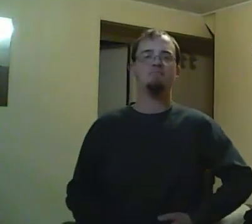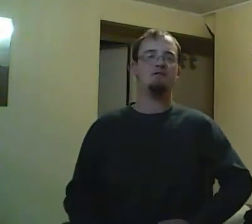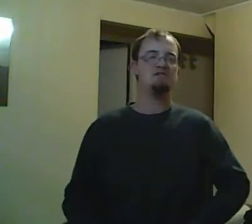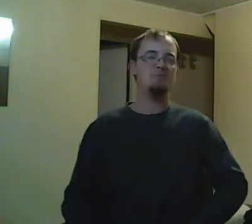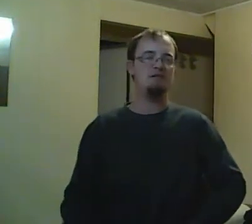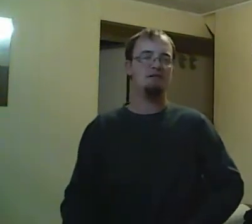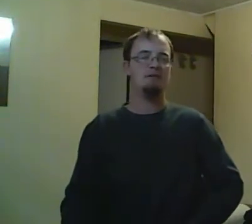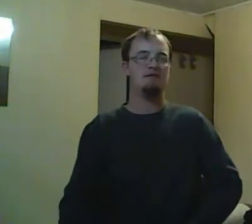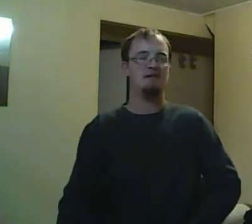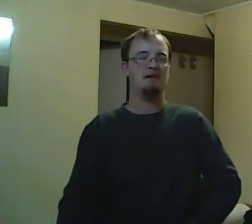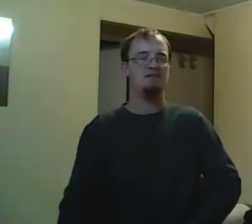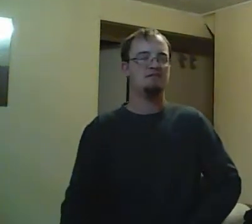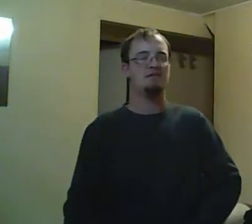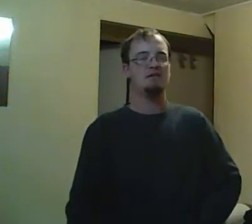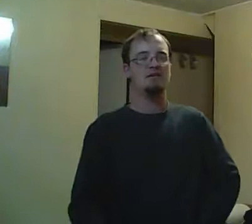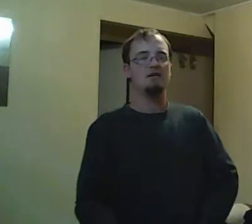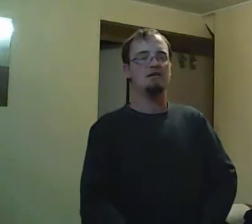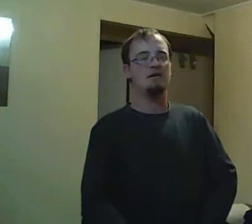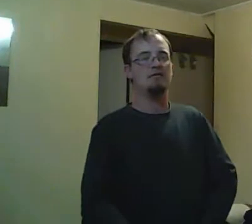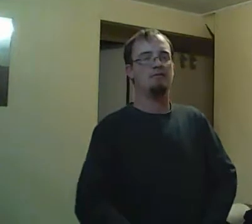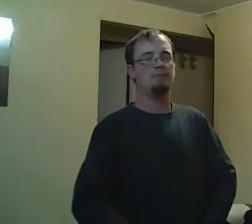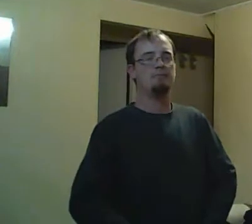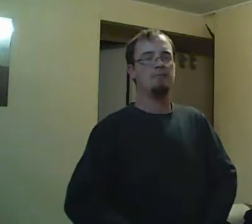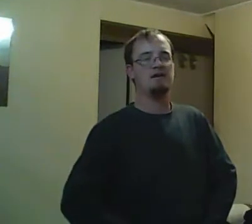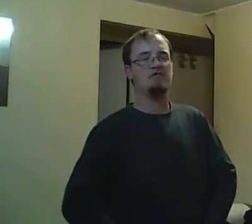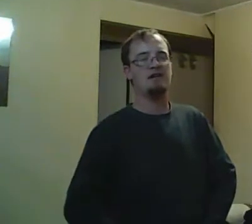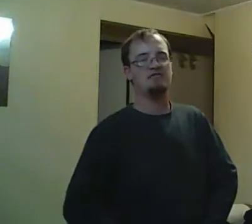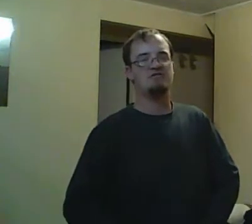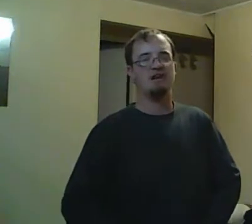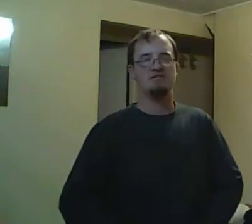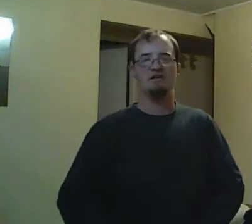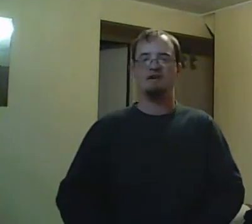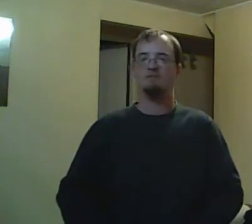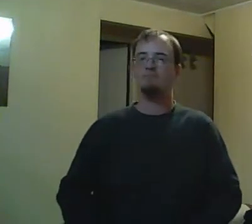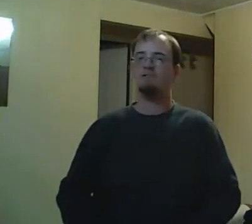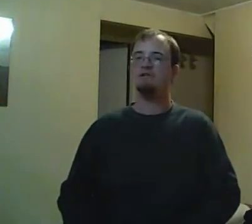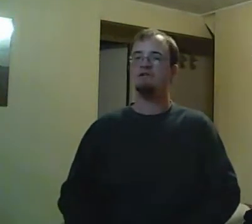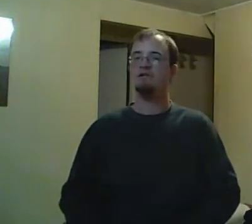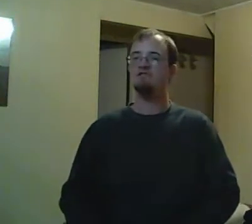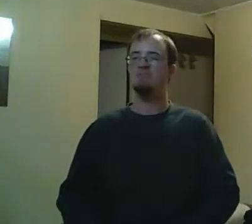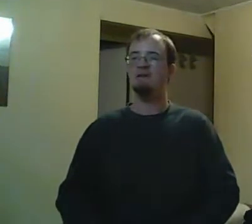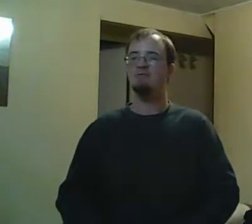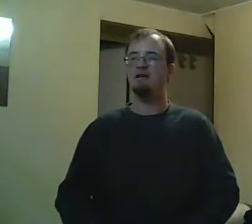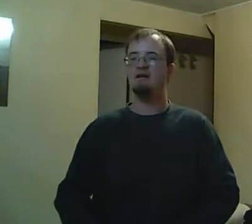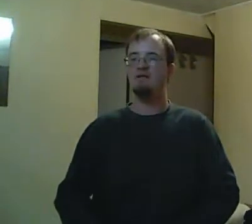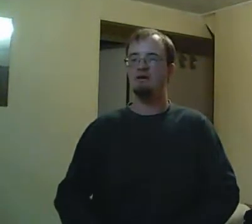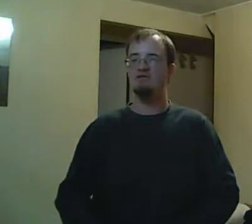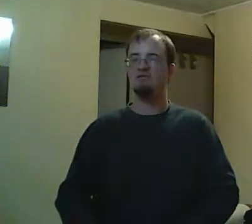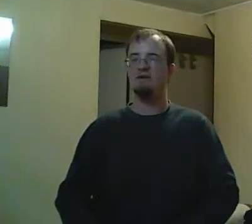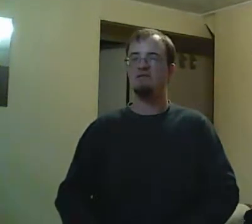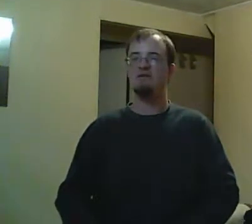probably laughing in their faces saying that you can't touch me and all that. Rick does admit he's changed a bit.